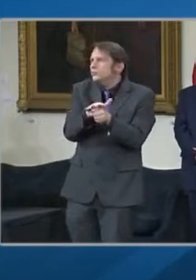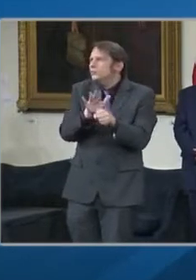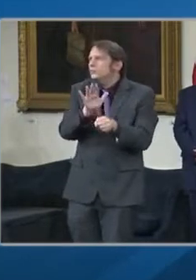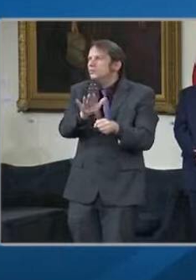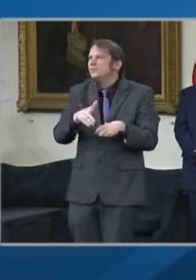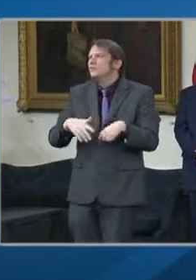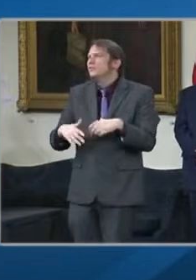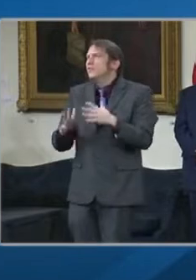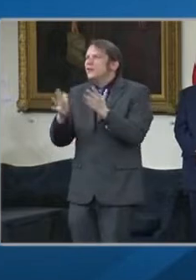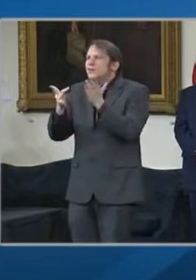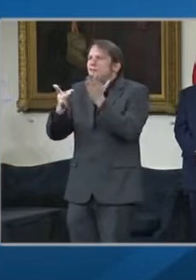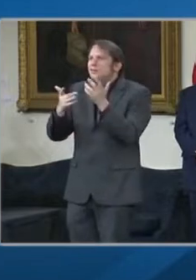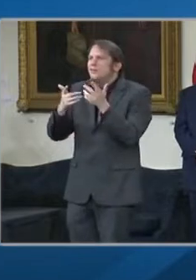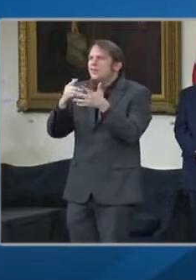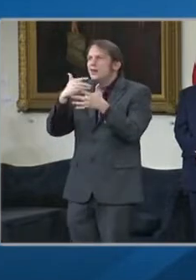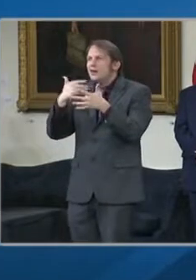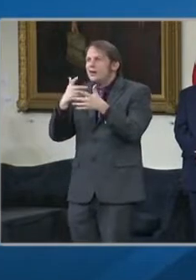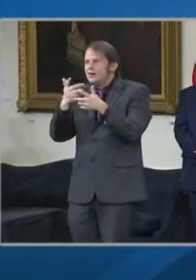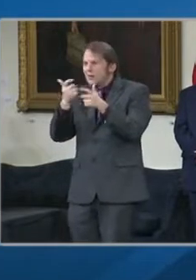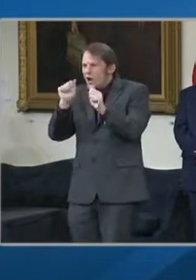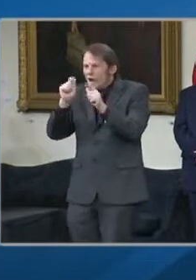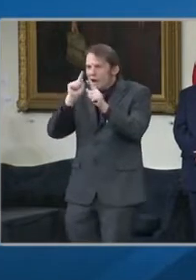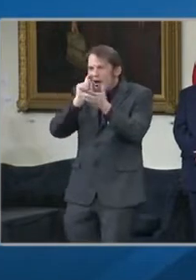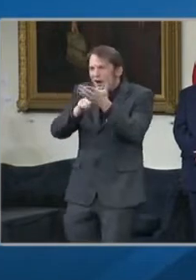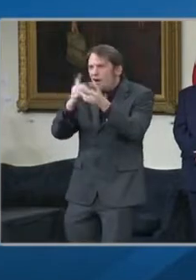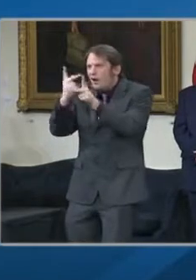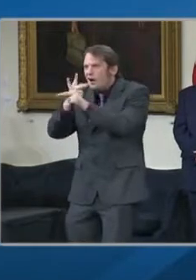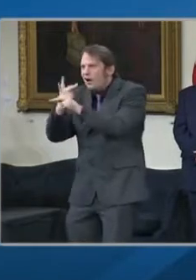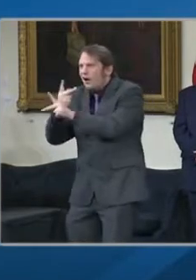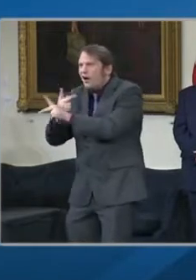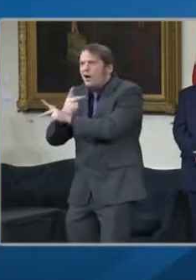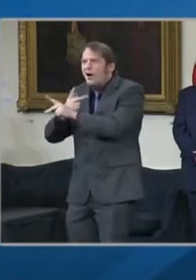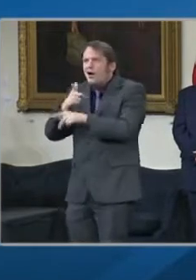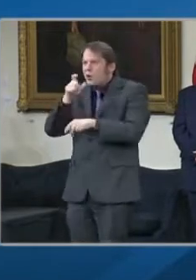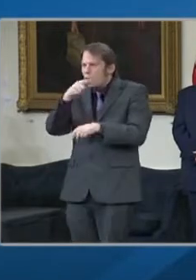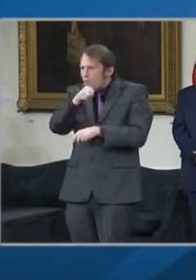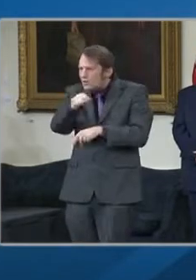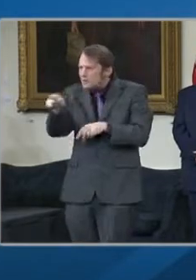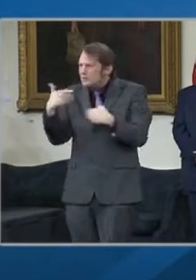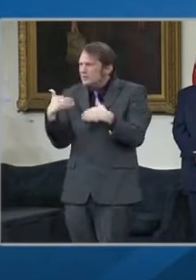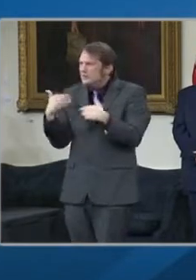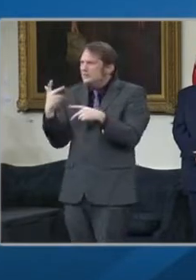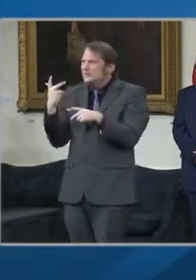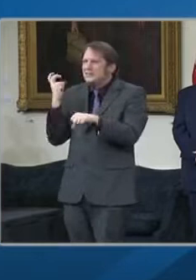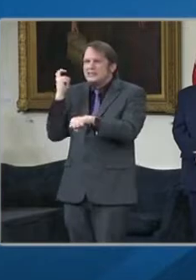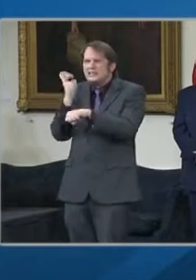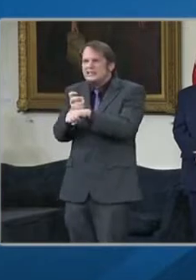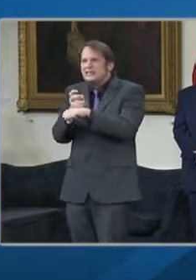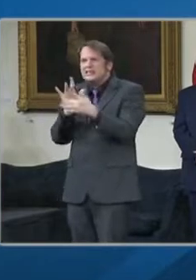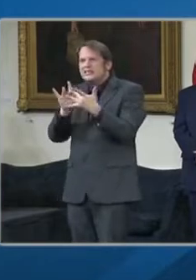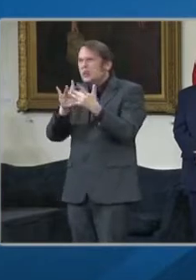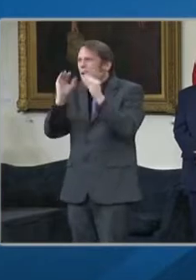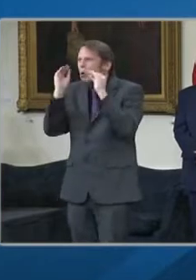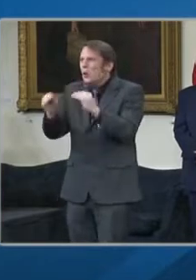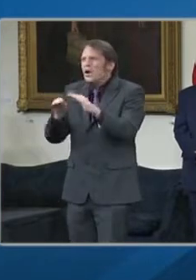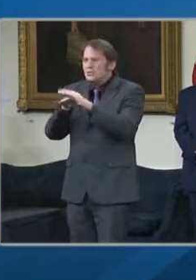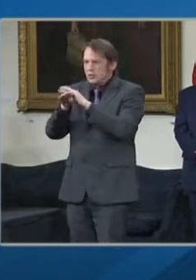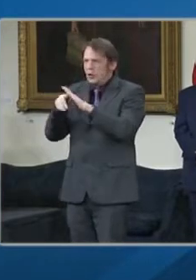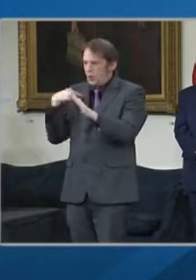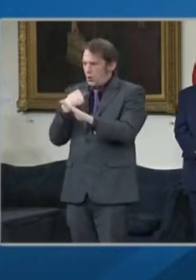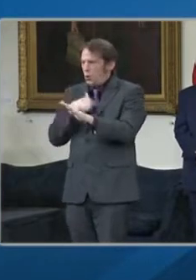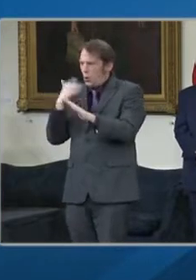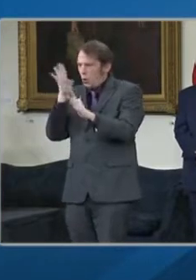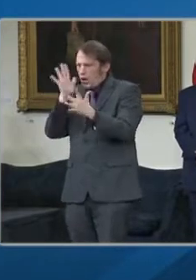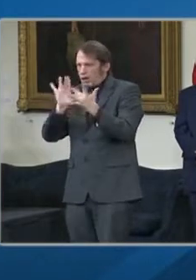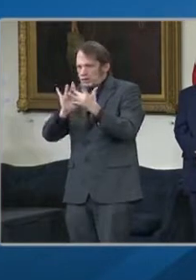and other means to identify vulnerable zip codes and provide access to vaccines by any